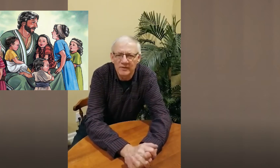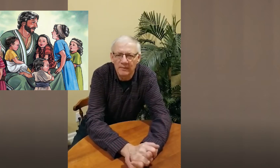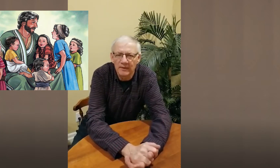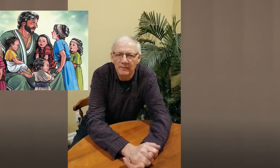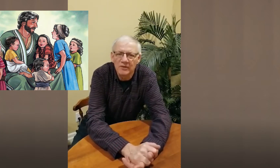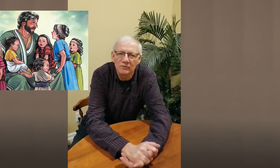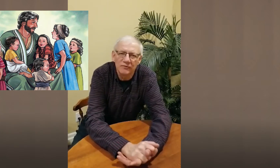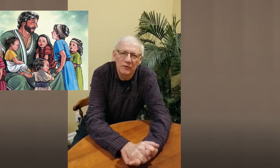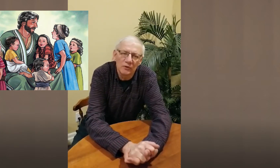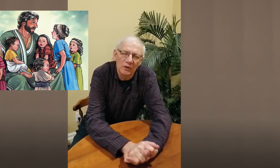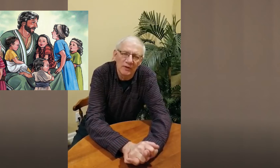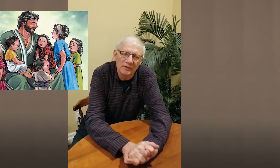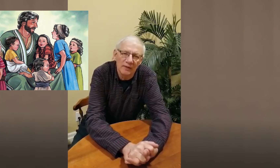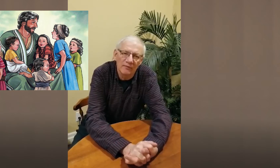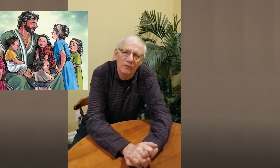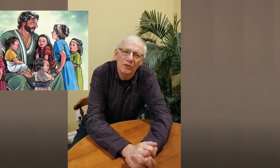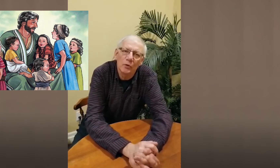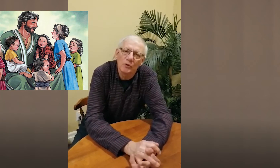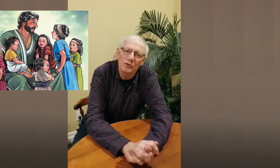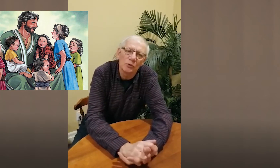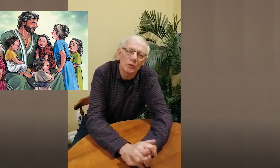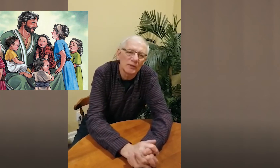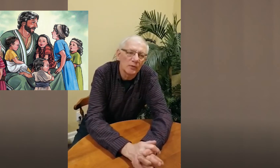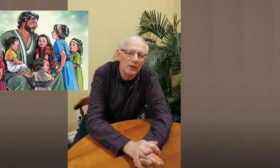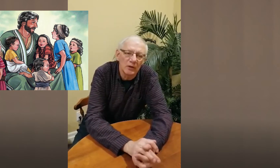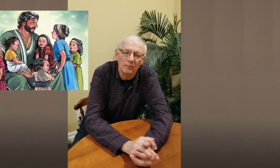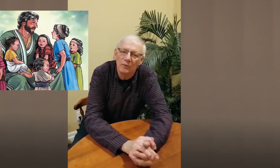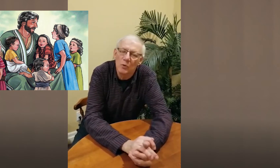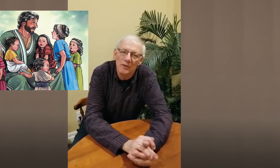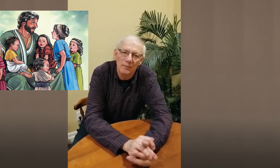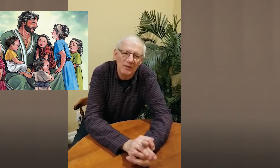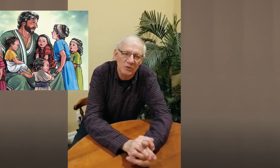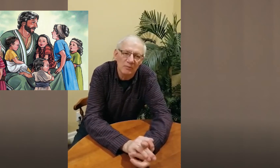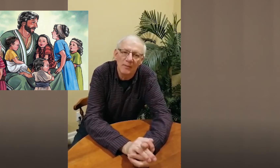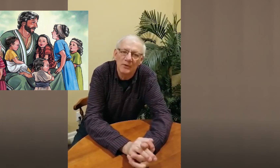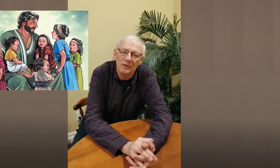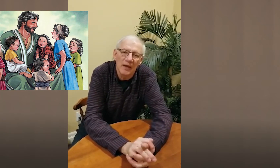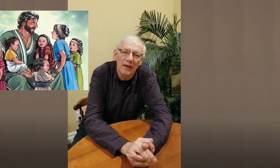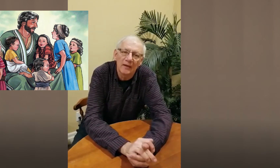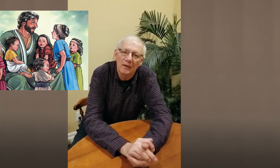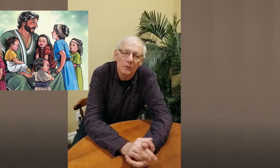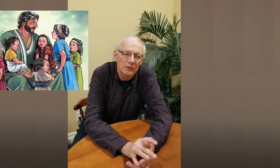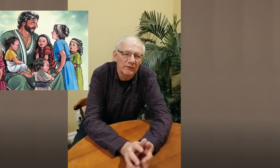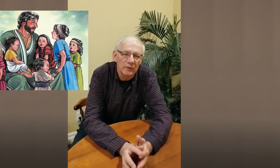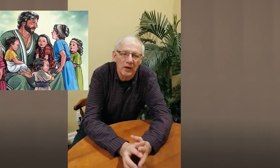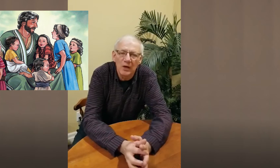somebody that makes you feel good it's like before you go to school in the morning you go on the bus your mom or your dad would give you a hug